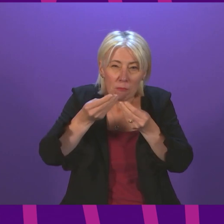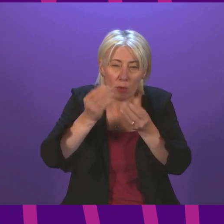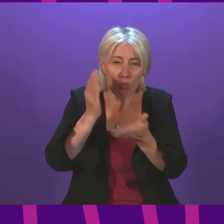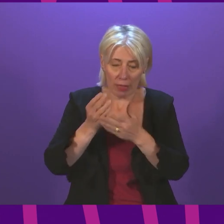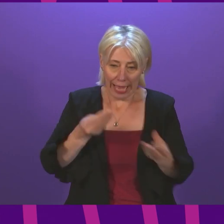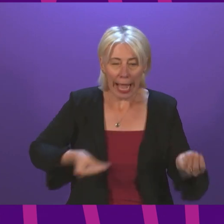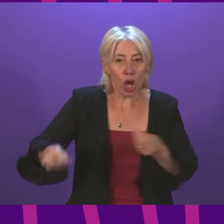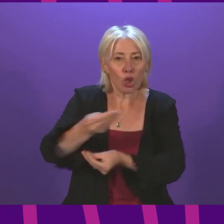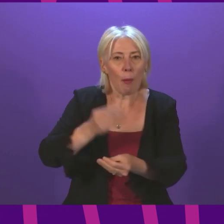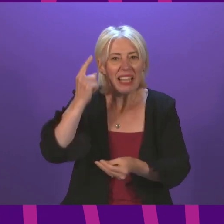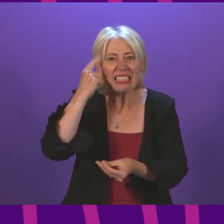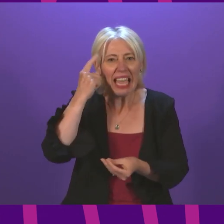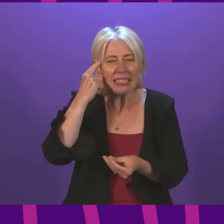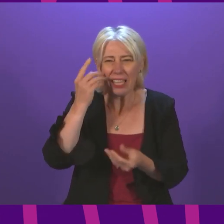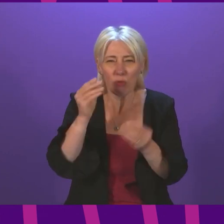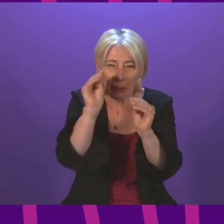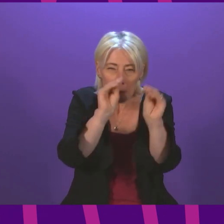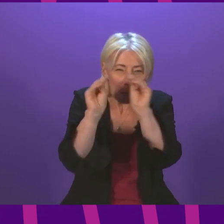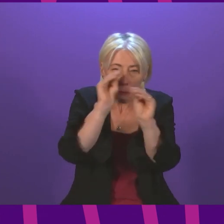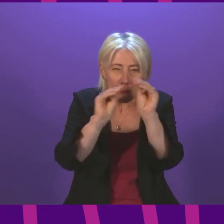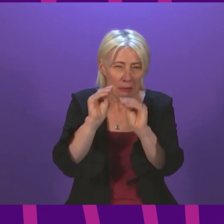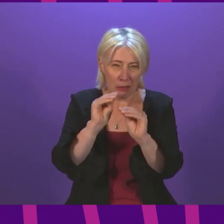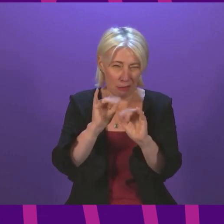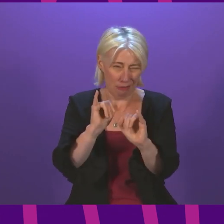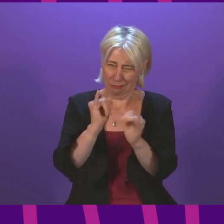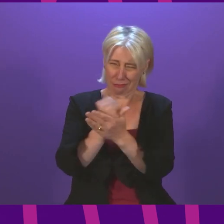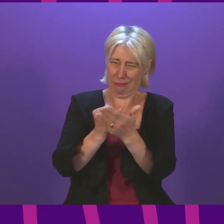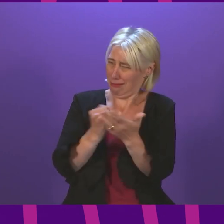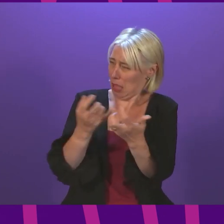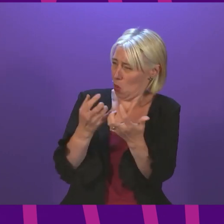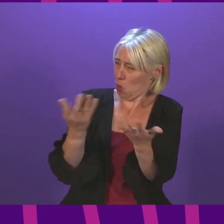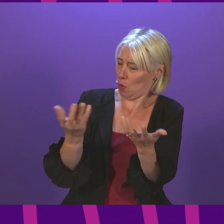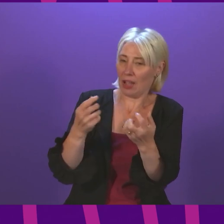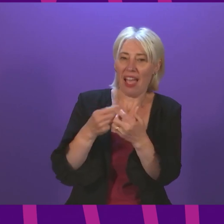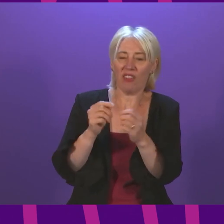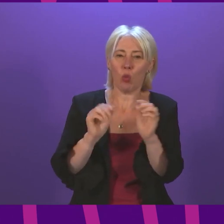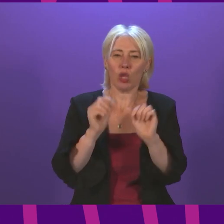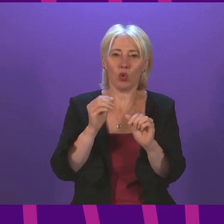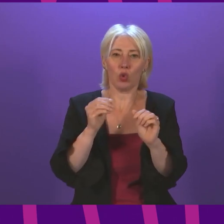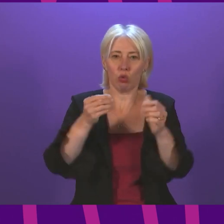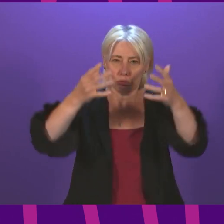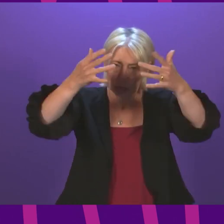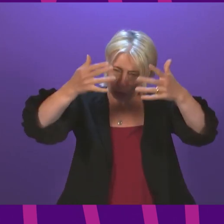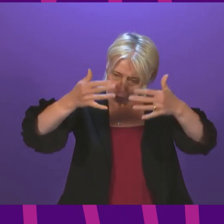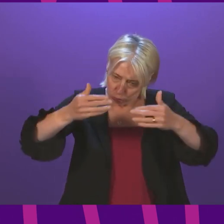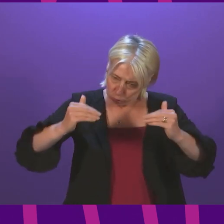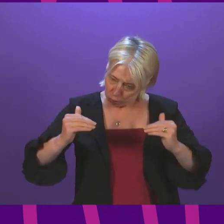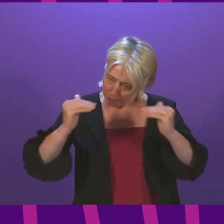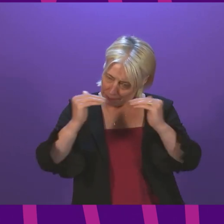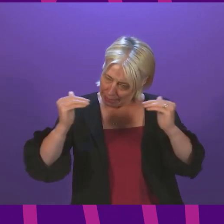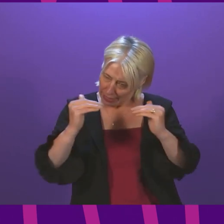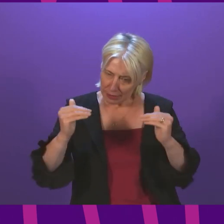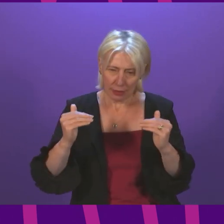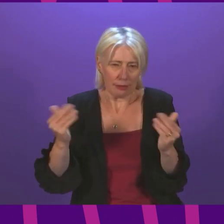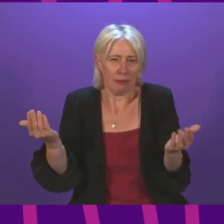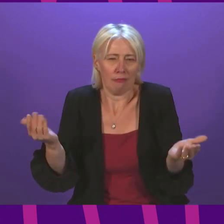sense whatsoever. If they wanted to start balancing the books, they could, for example, look to